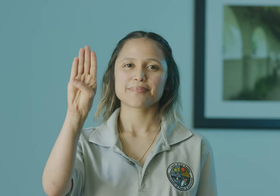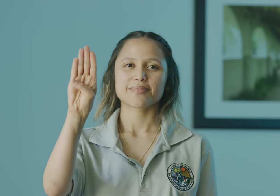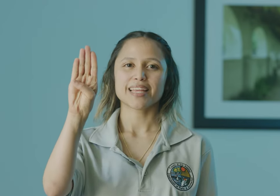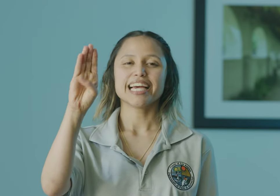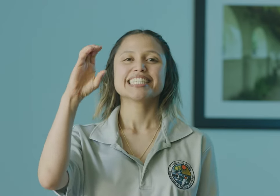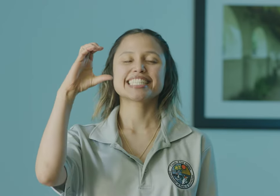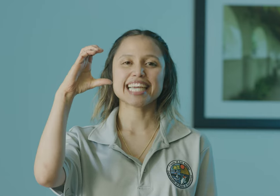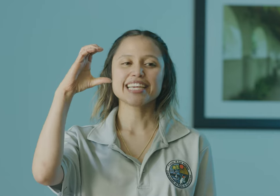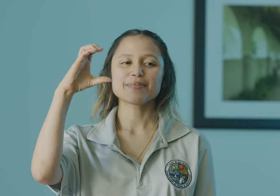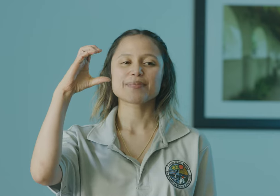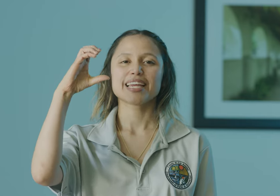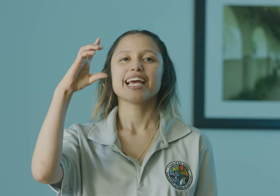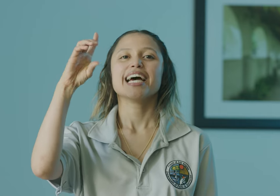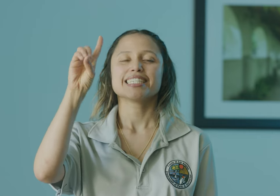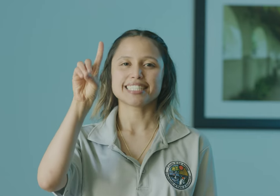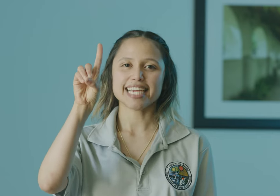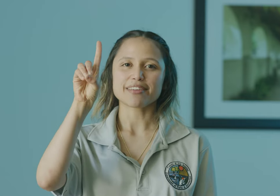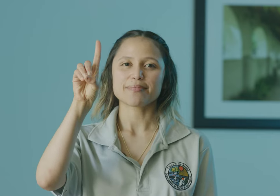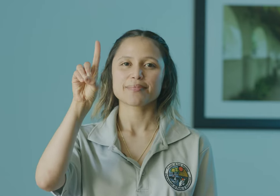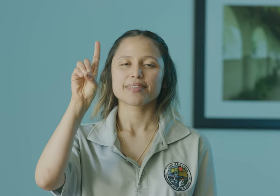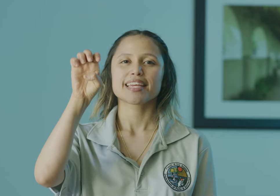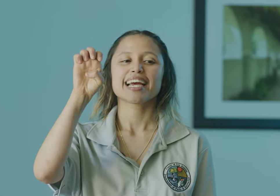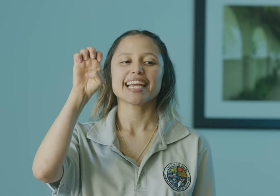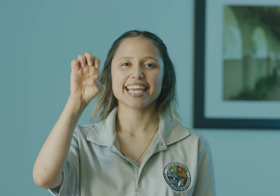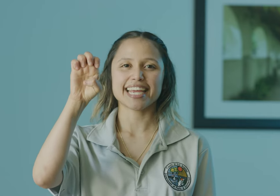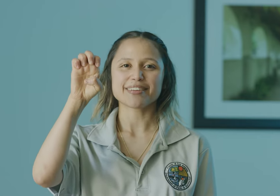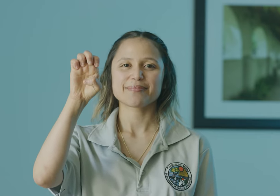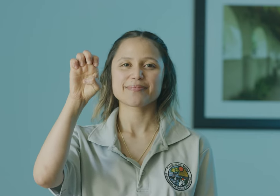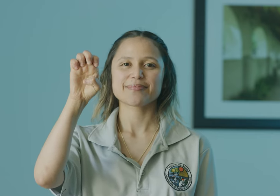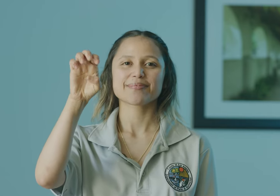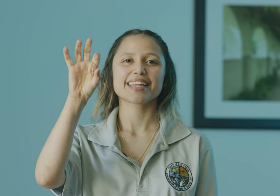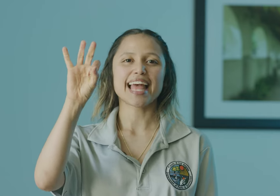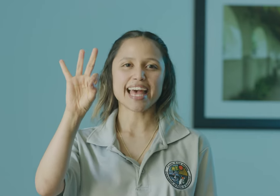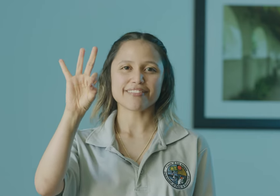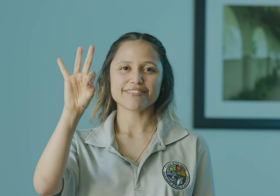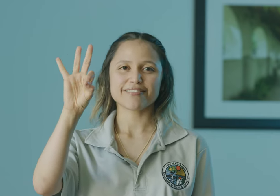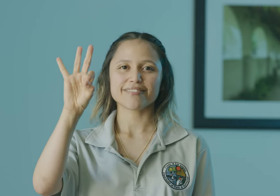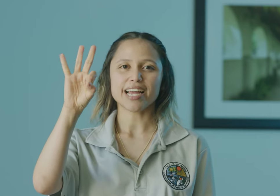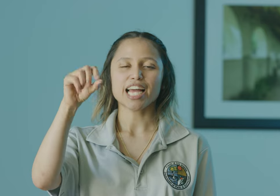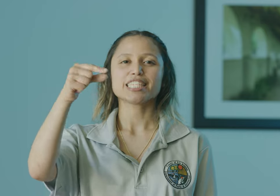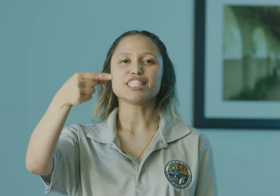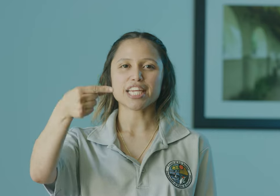C. D. E. F. G.